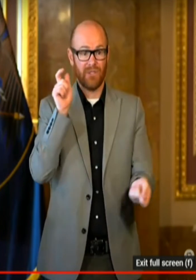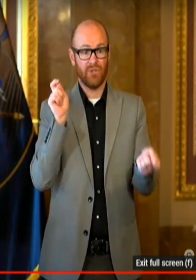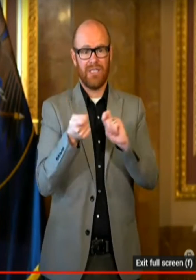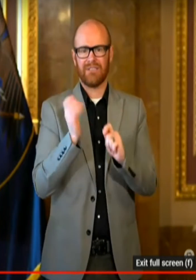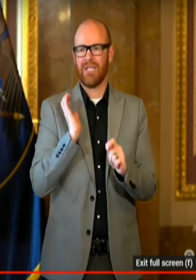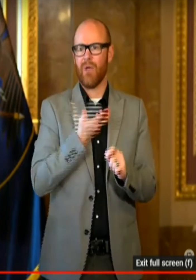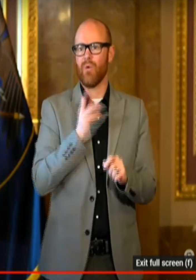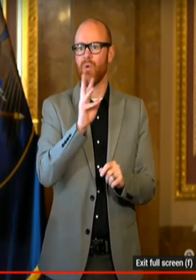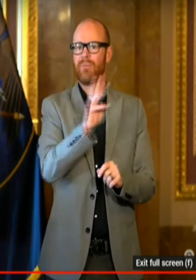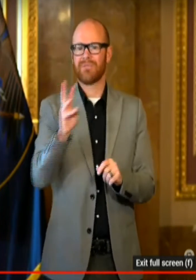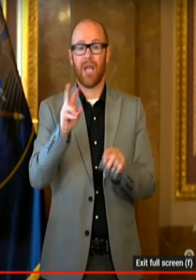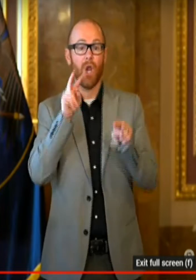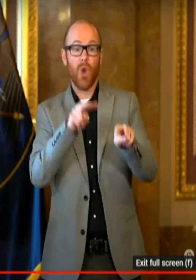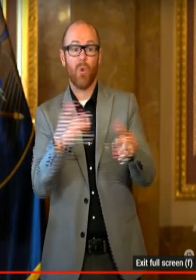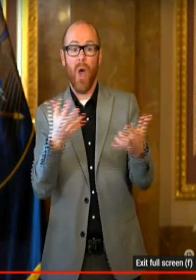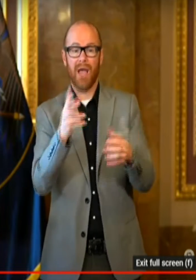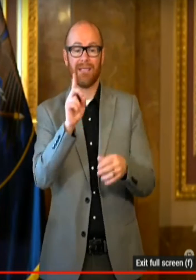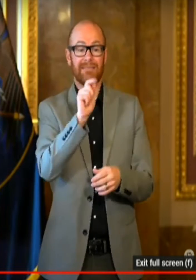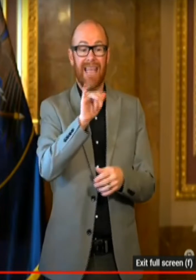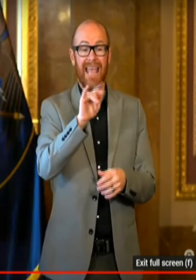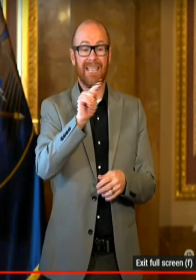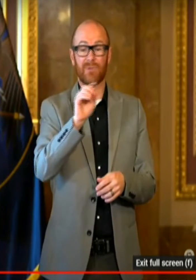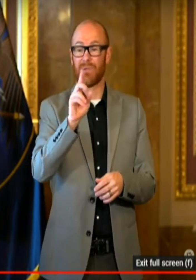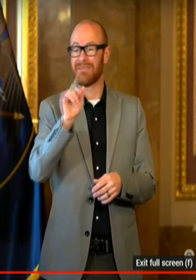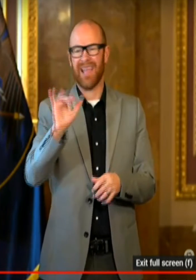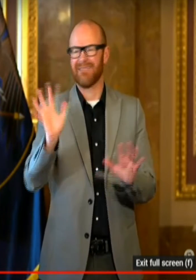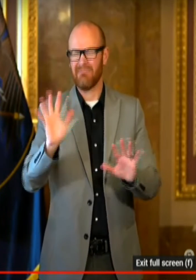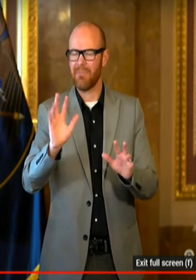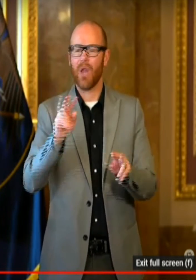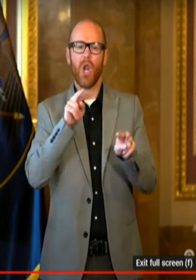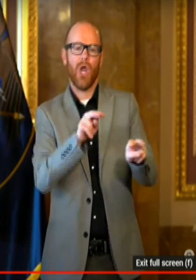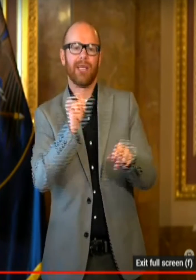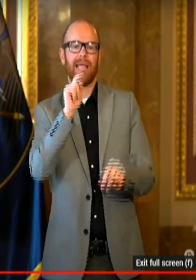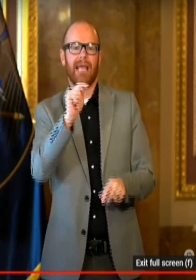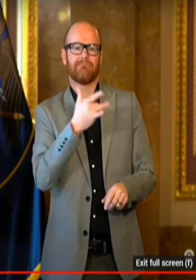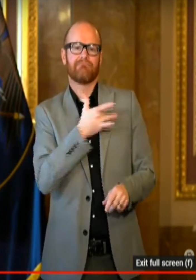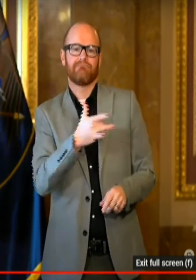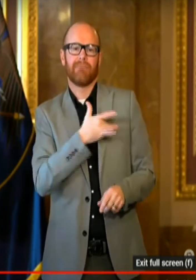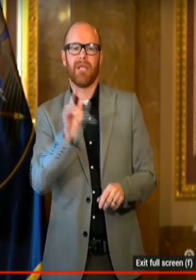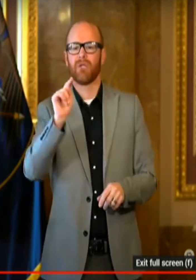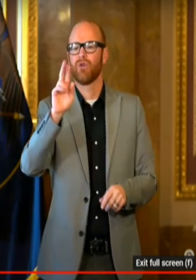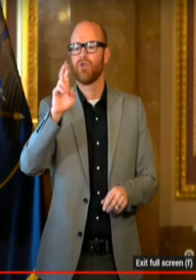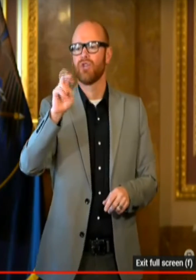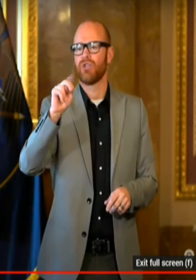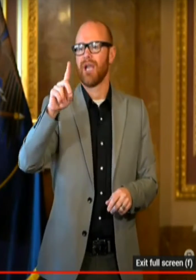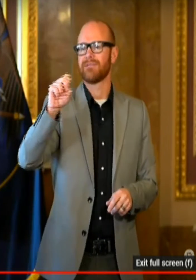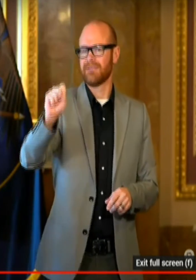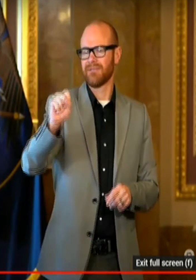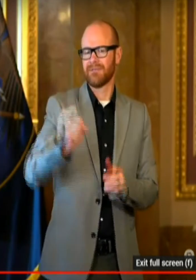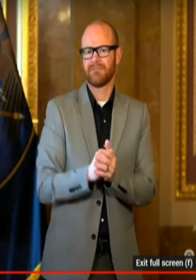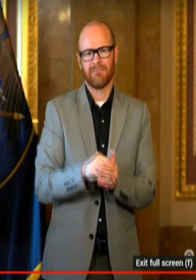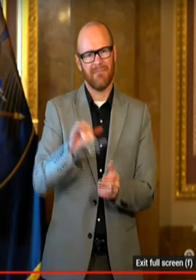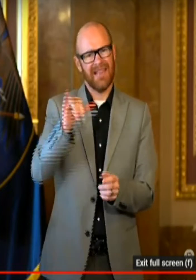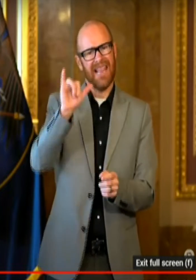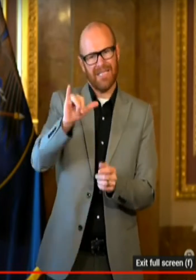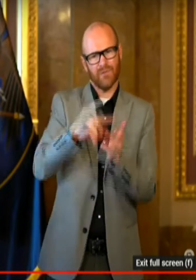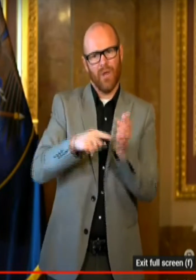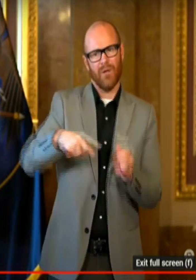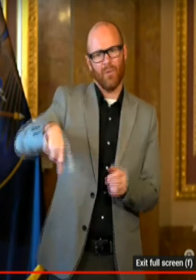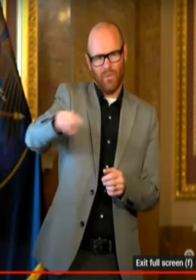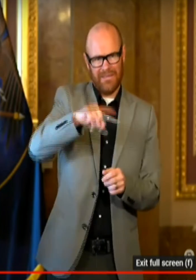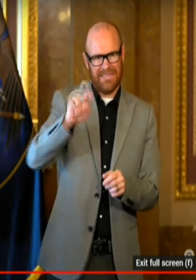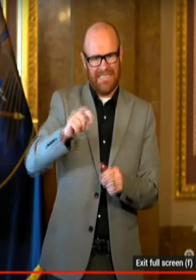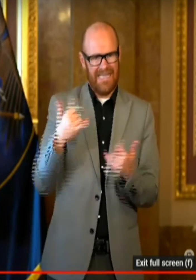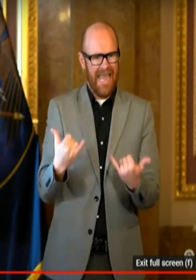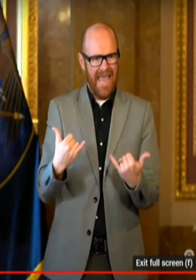more of the trends instead of the day-to-day individual cases. And that's because that is the need we need as we go